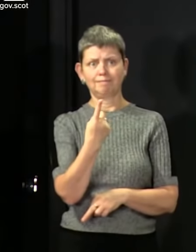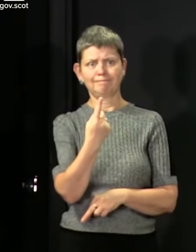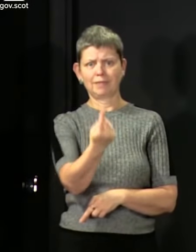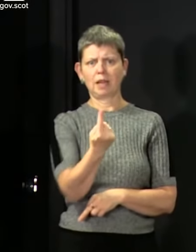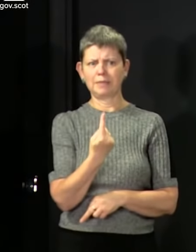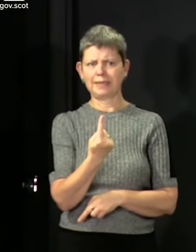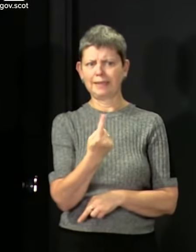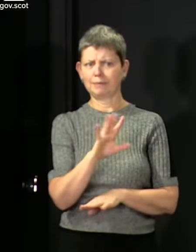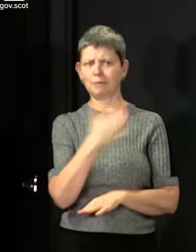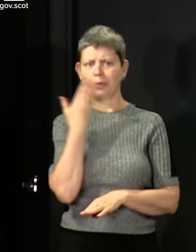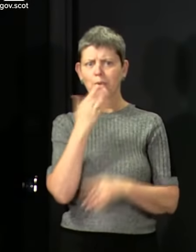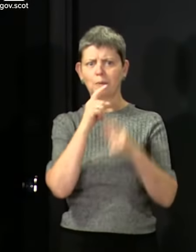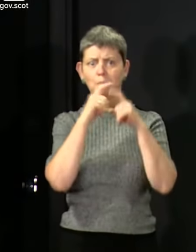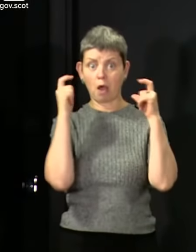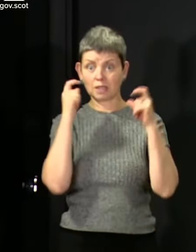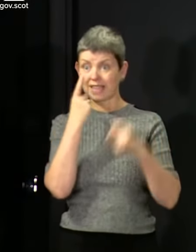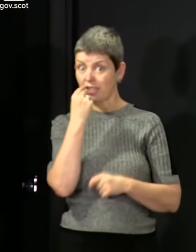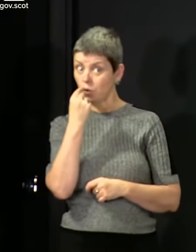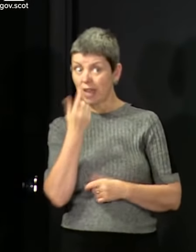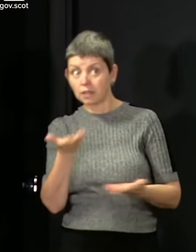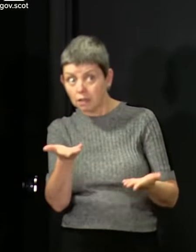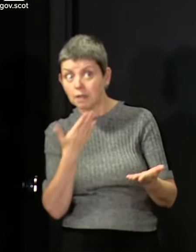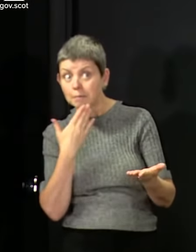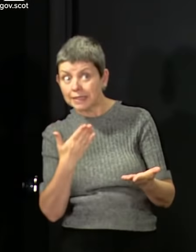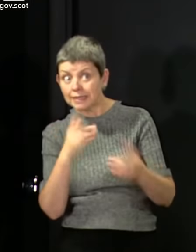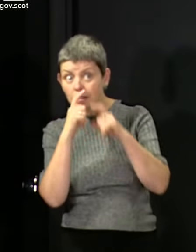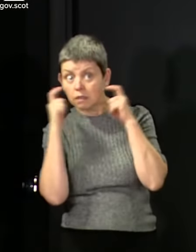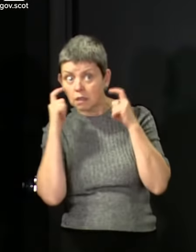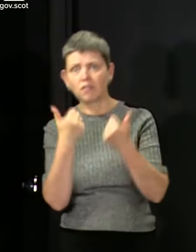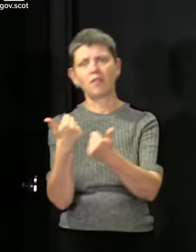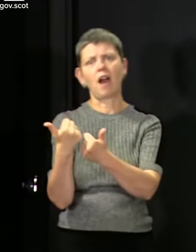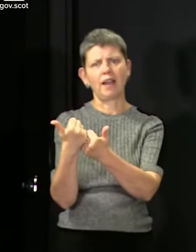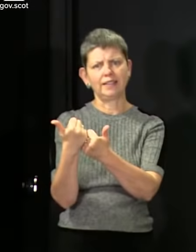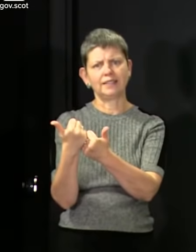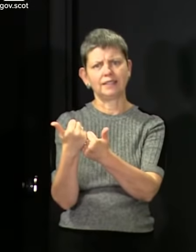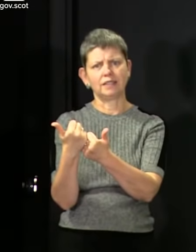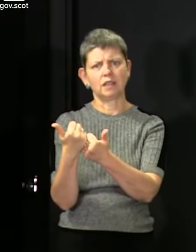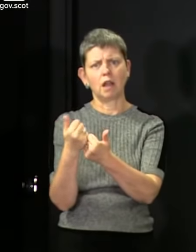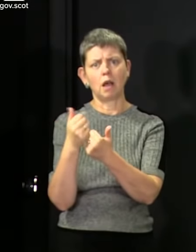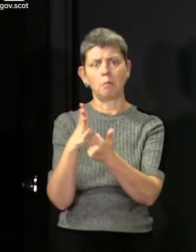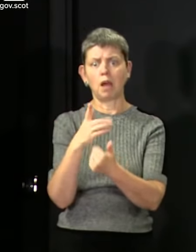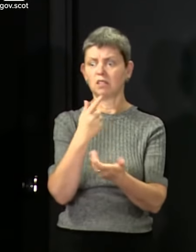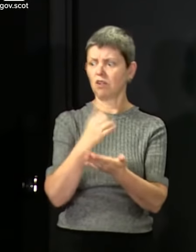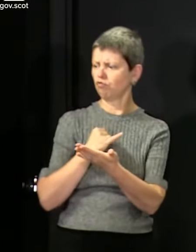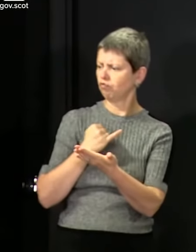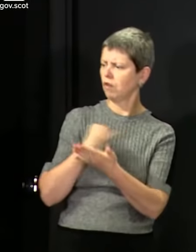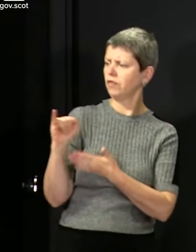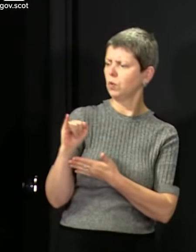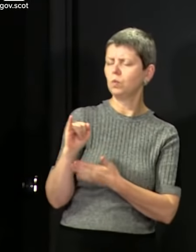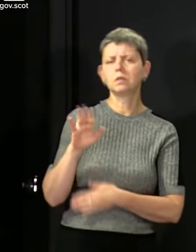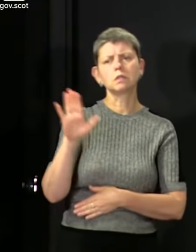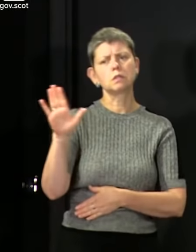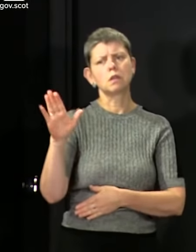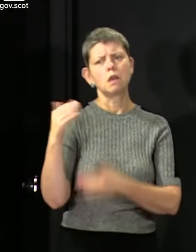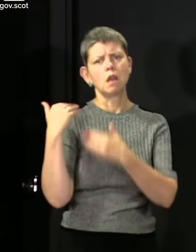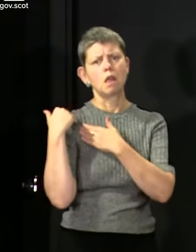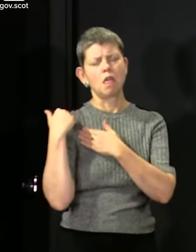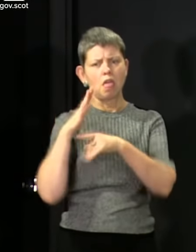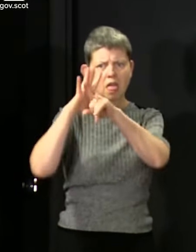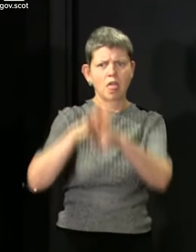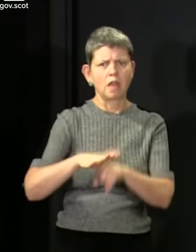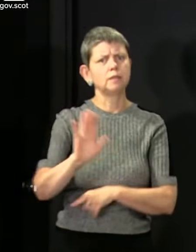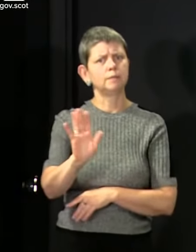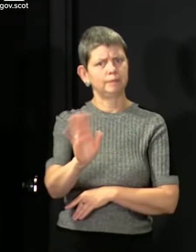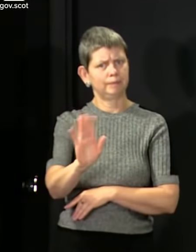wear one when they're not, that is fine. But if a customer is refusing, it's not your job to force them to do it. And the